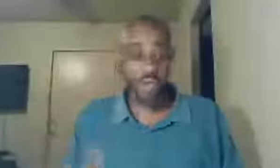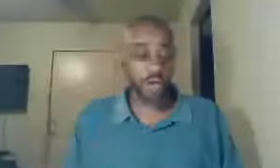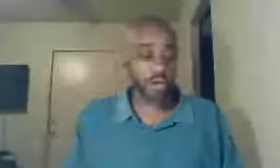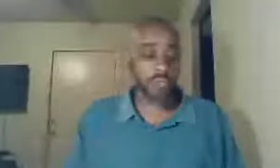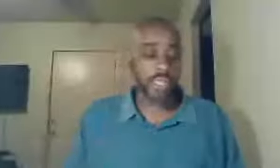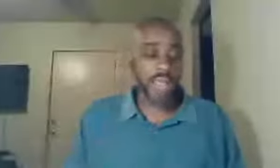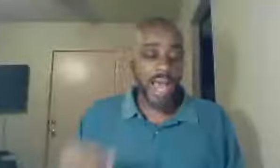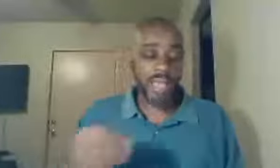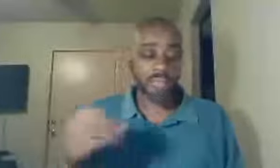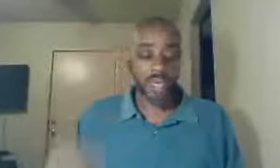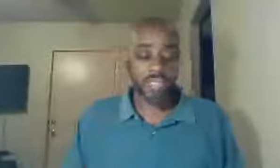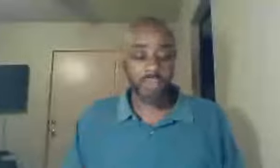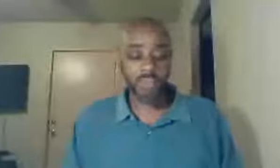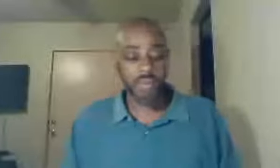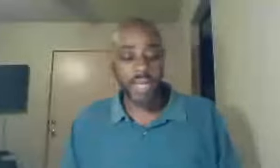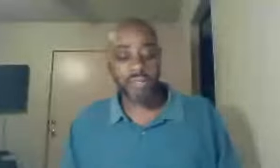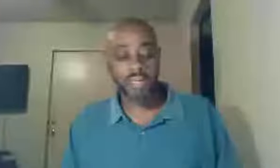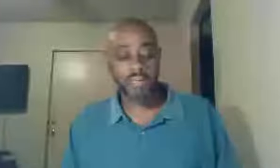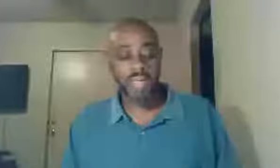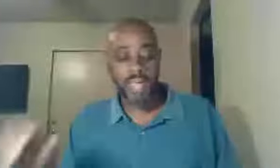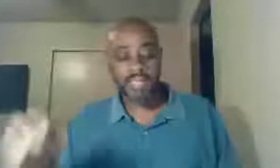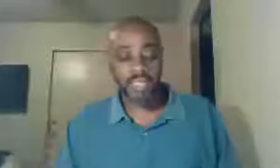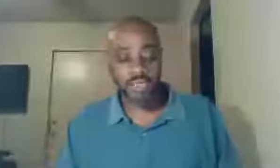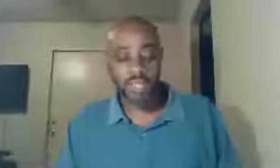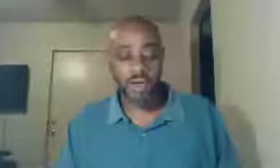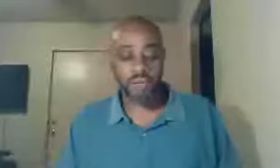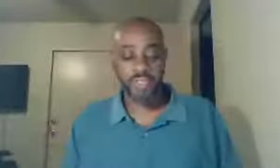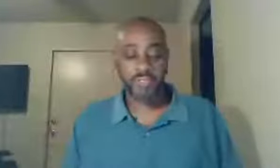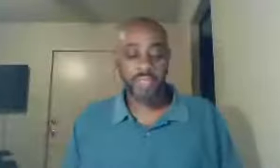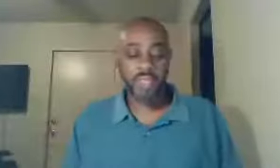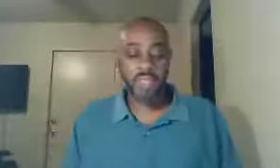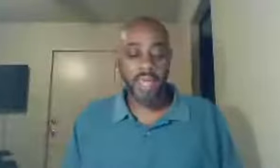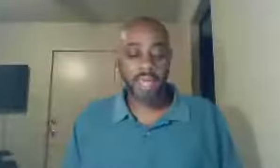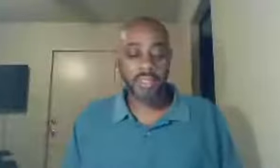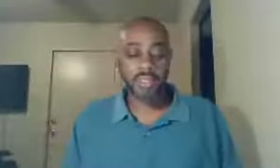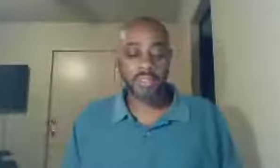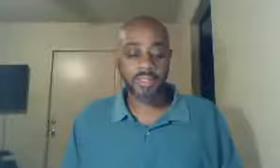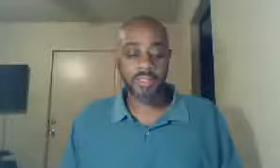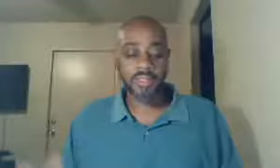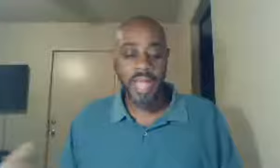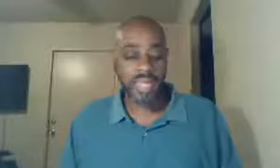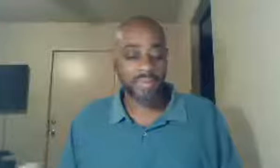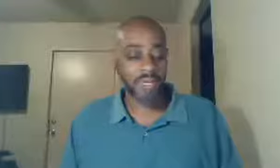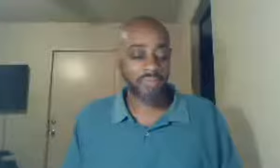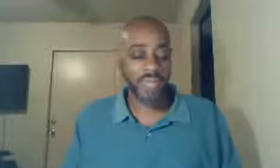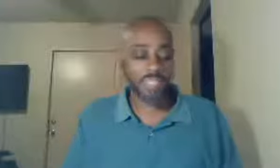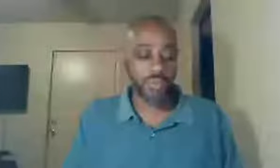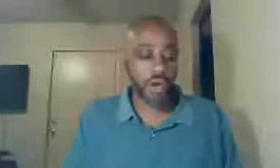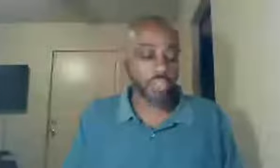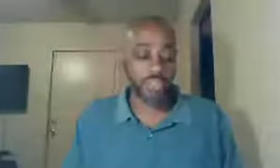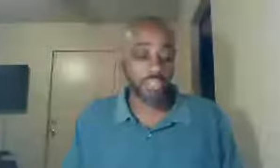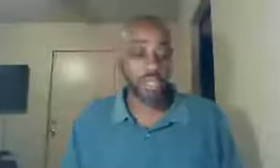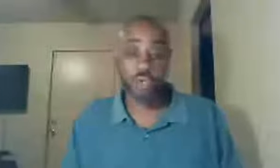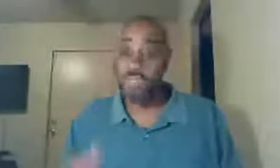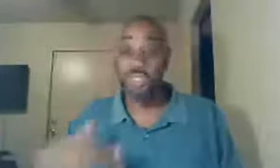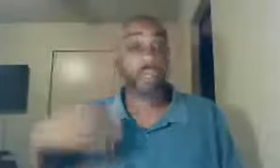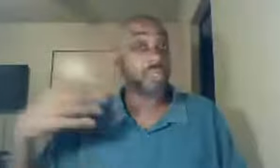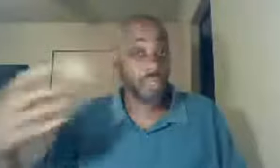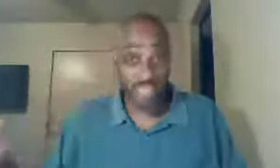Paul, I am ready to be poured out, as a drink offering, and the time, of my departure is close, coming to the